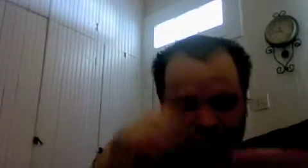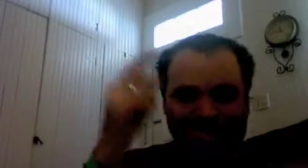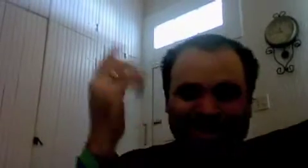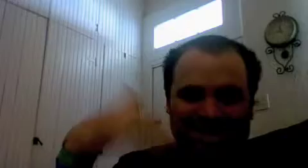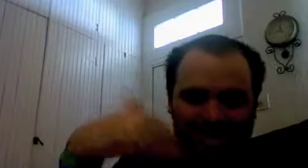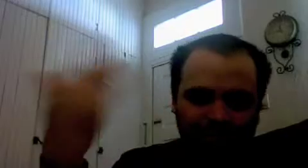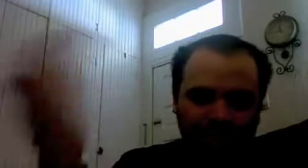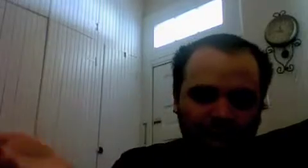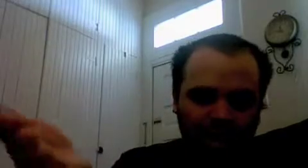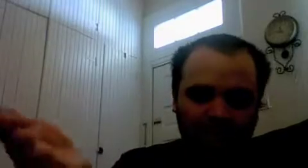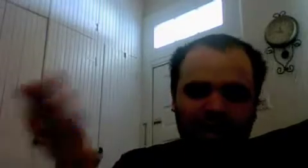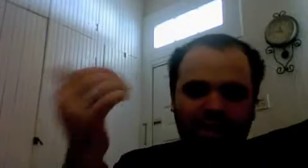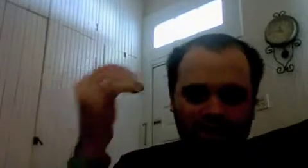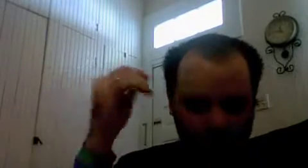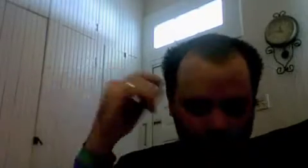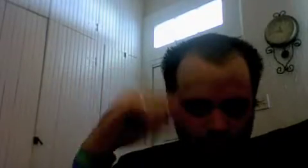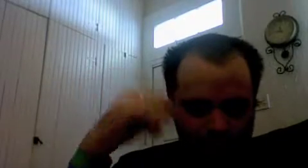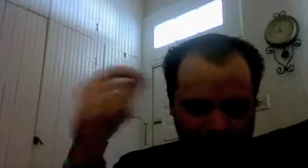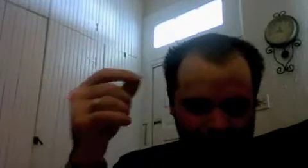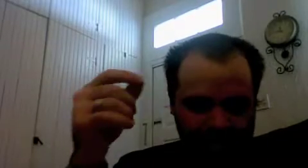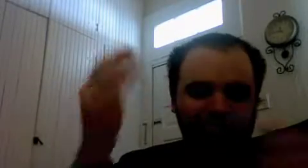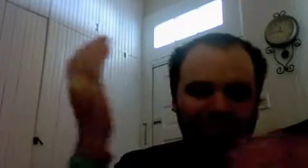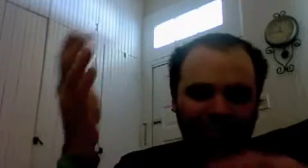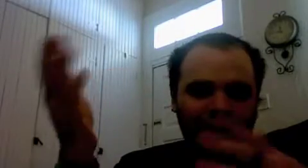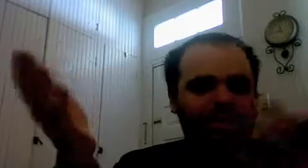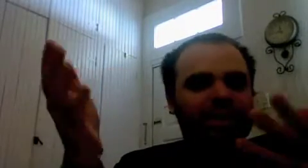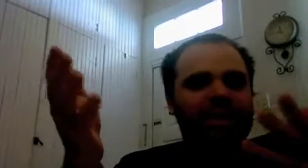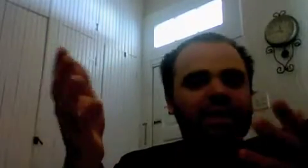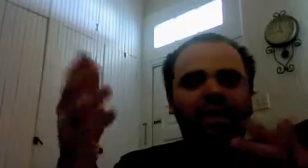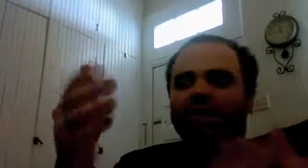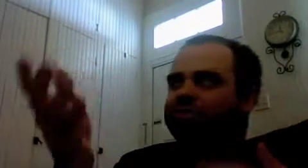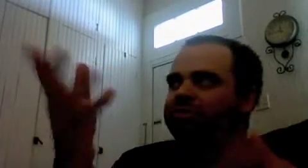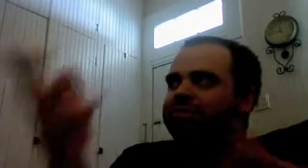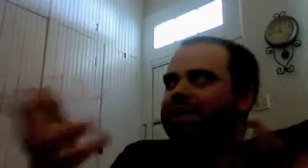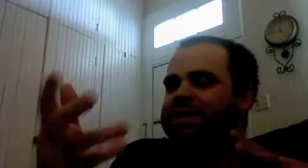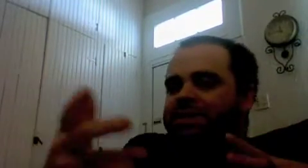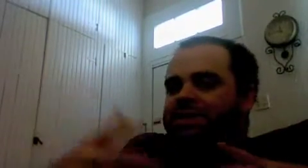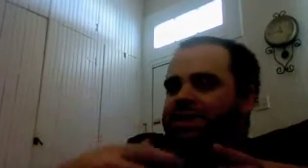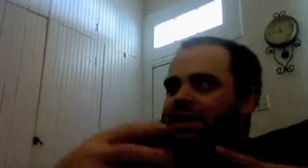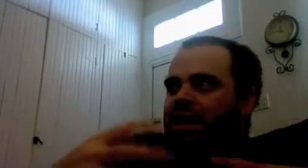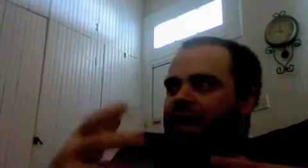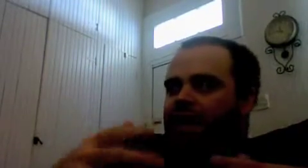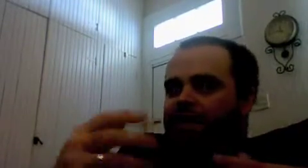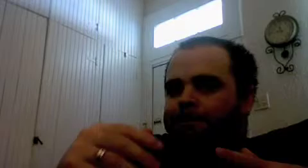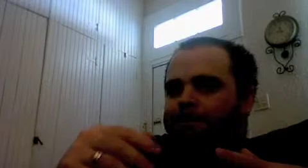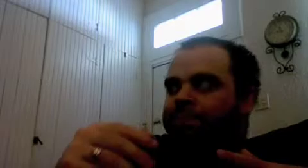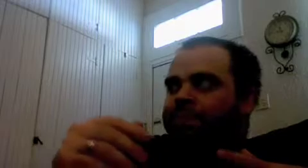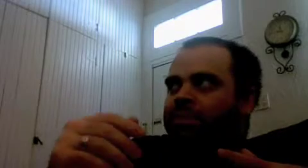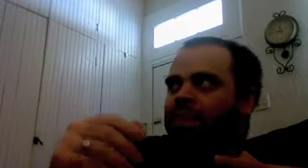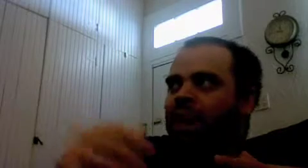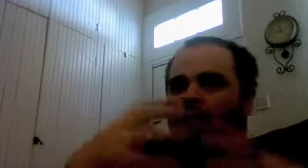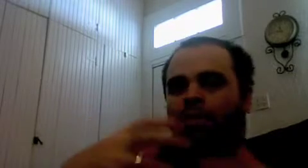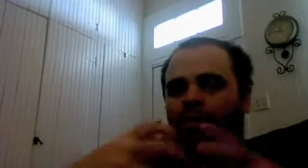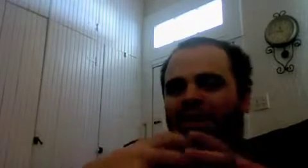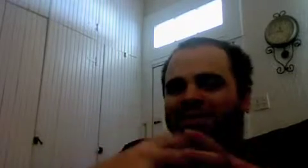of its self-othering with itself self-othering just means um I put myself